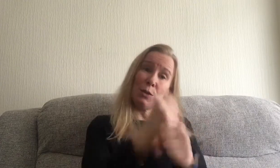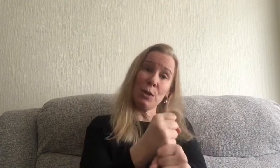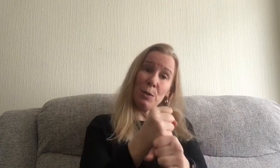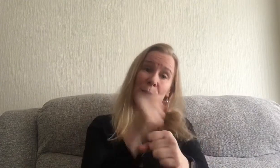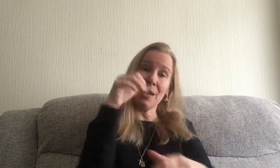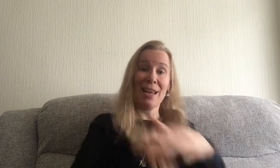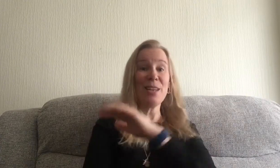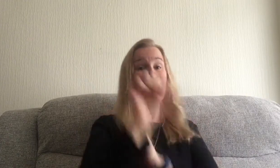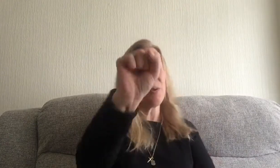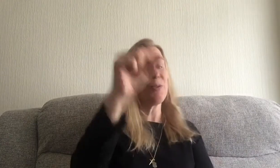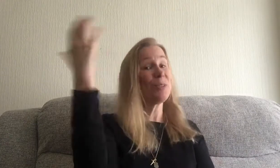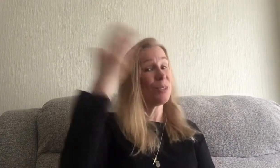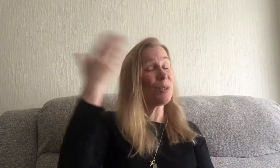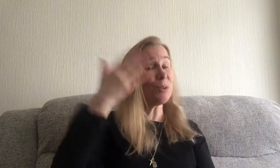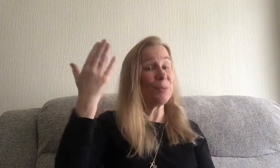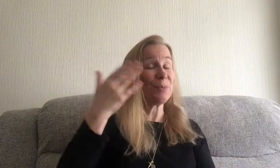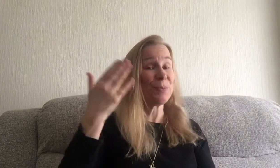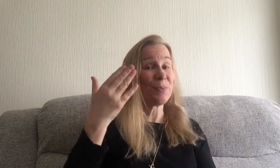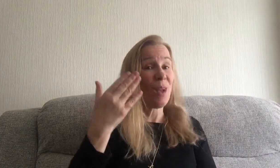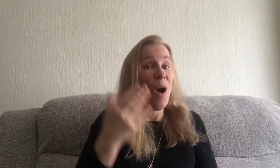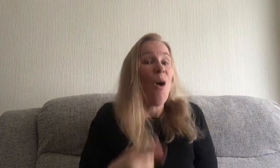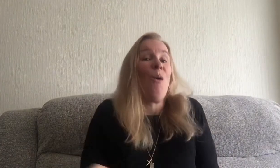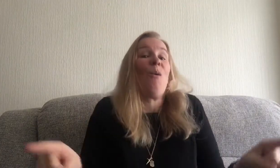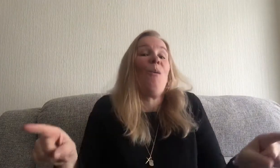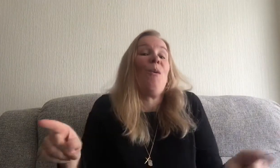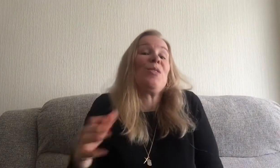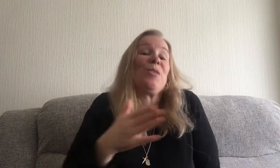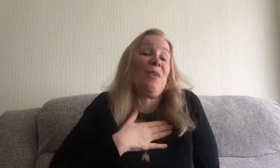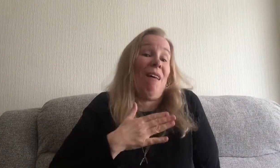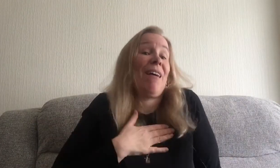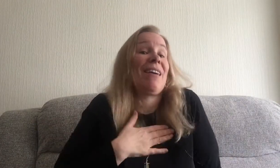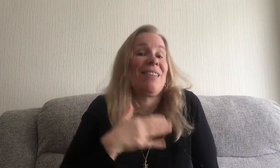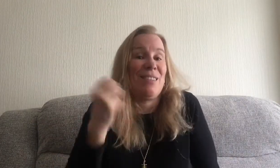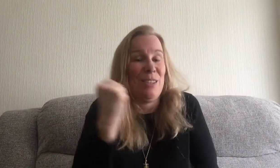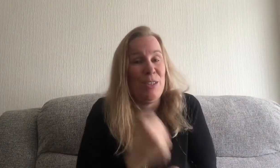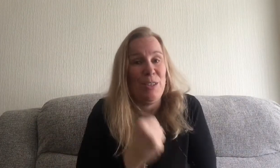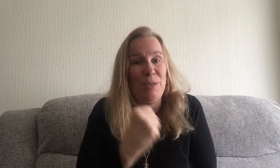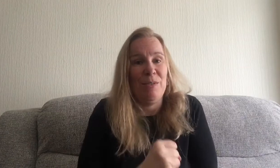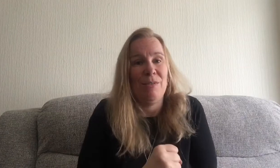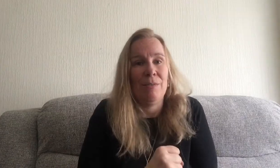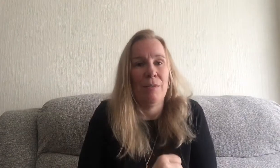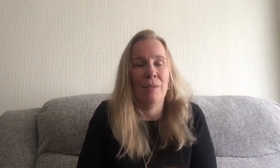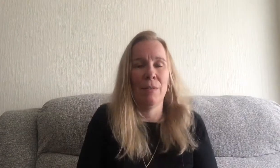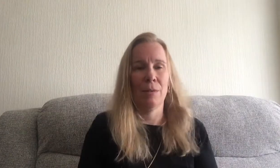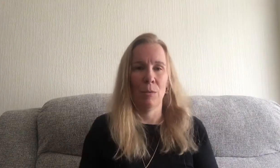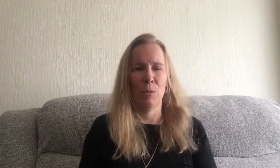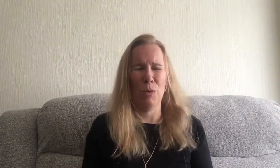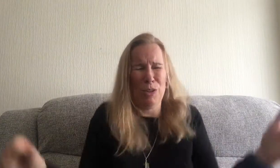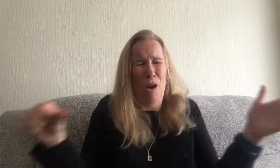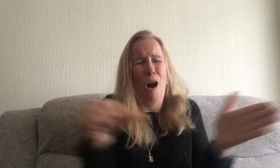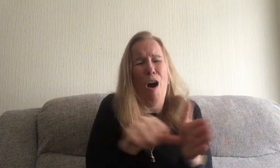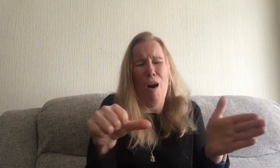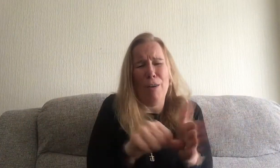do in your school what do you like to do what's hard